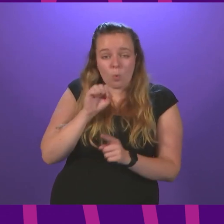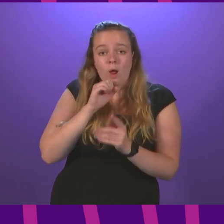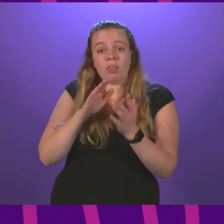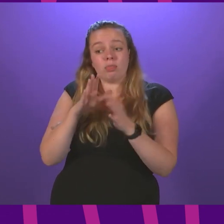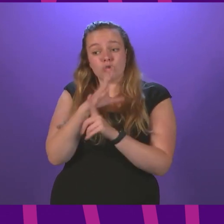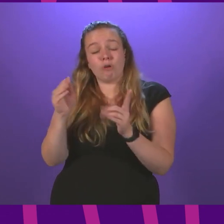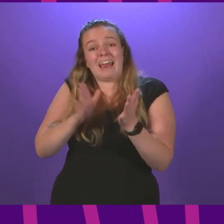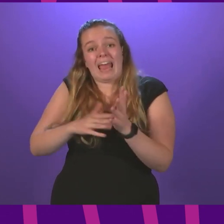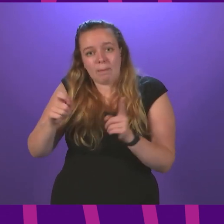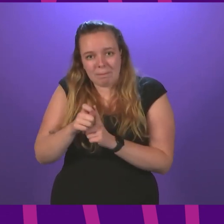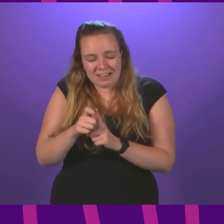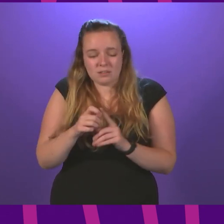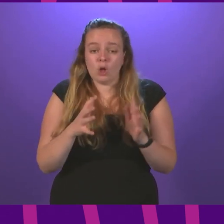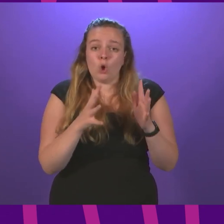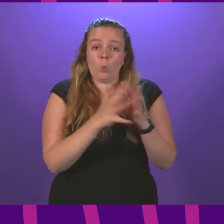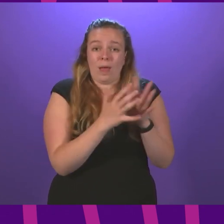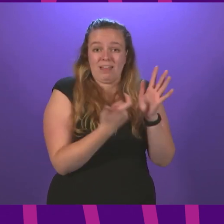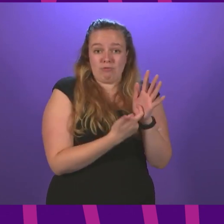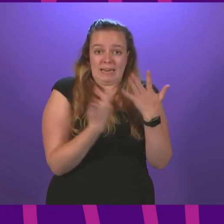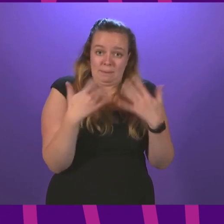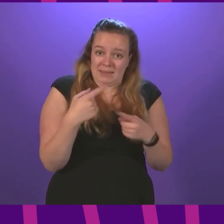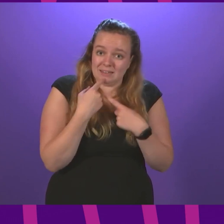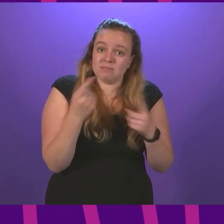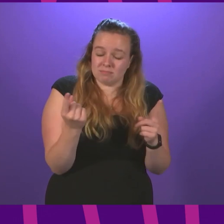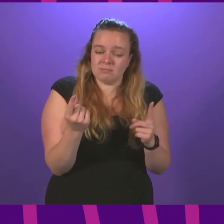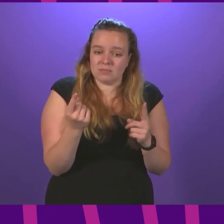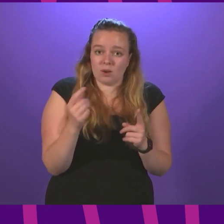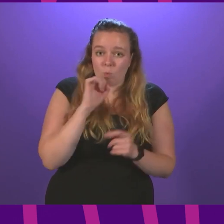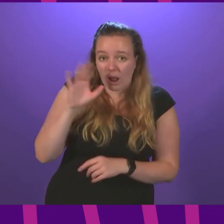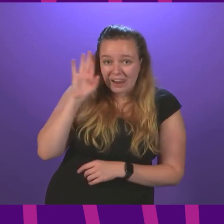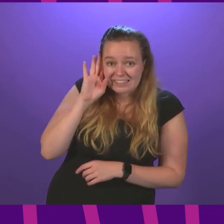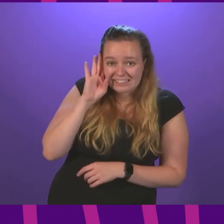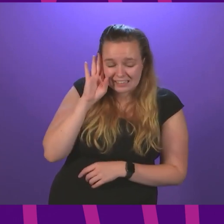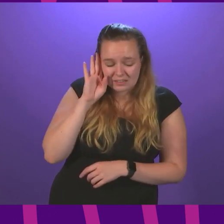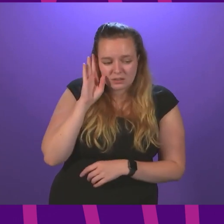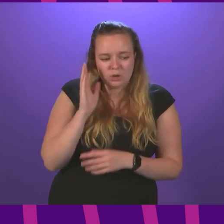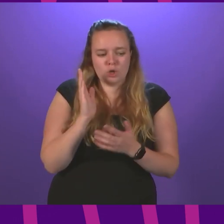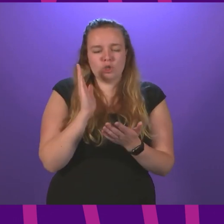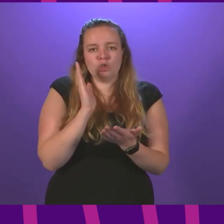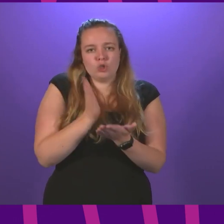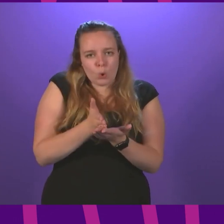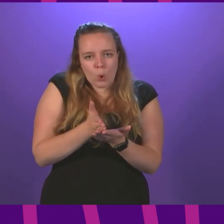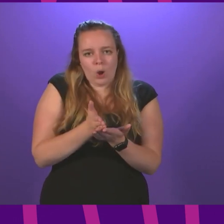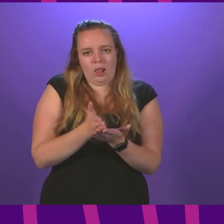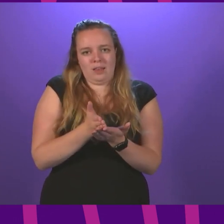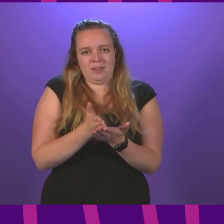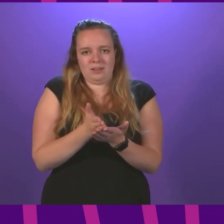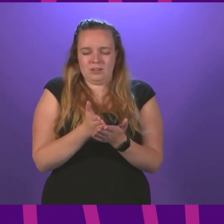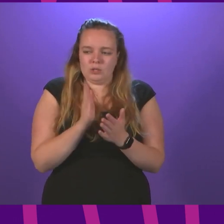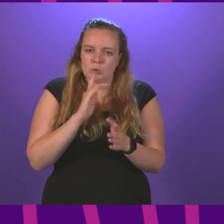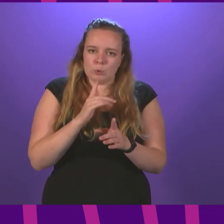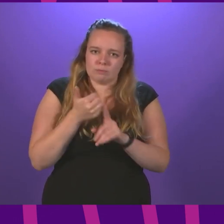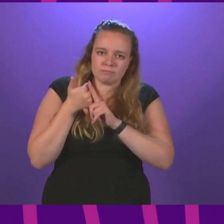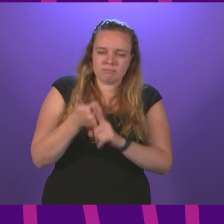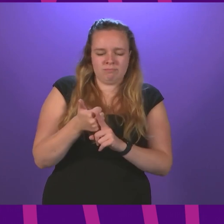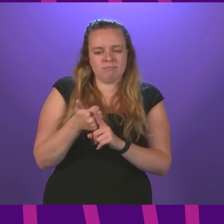MPs, as Willie Rennie rightly emphasised, listen? Surely to loyally stand by